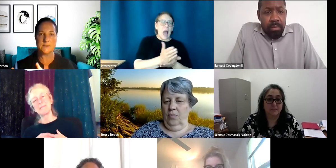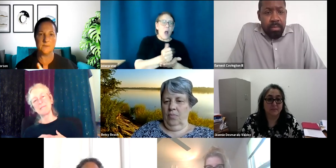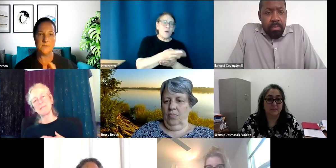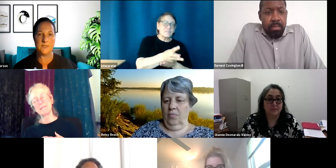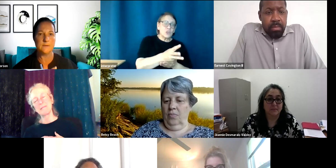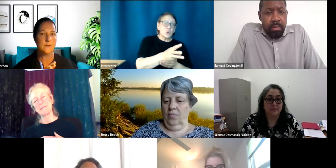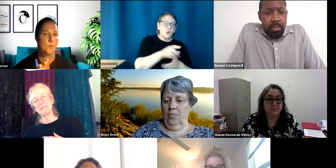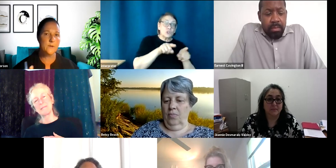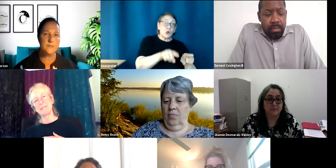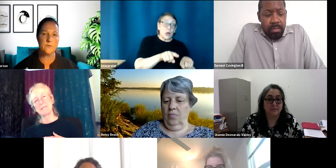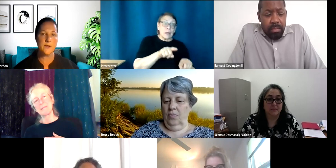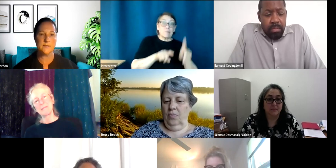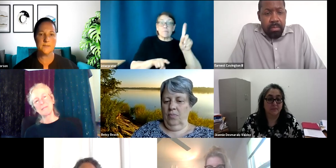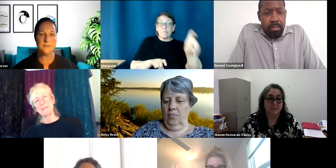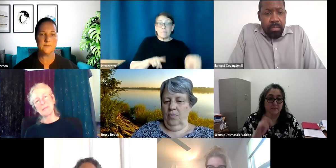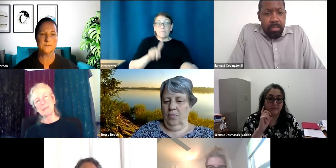like a 10 minute window kind of thing?